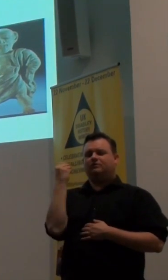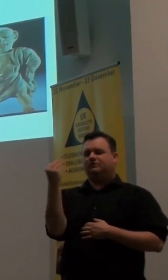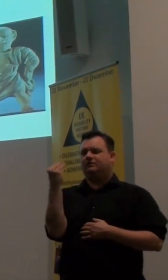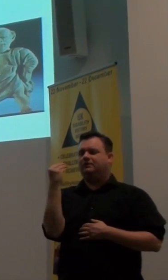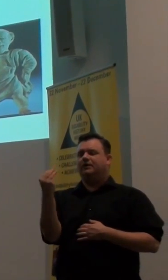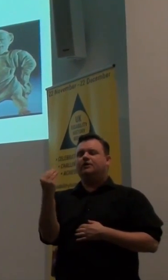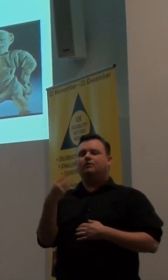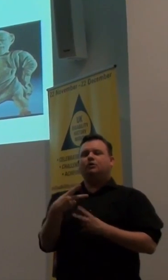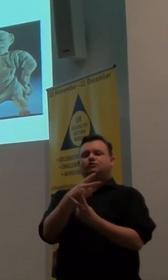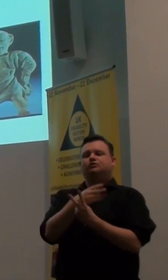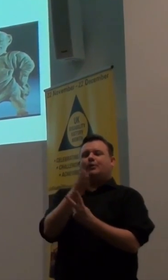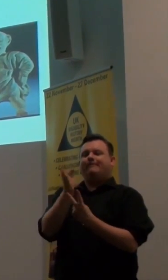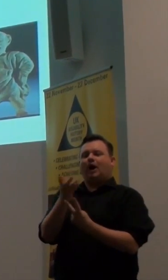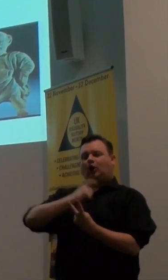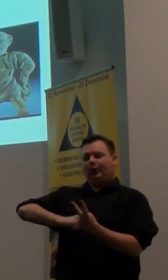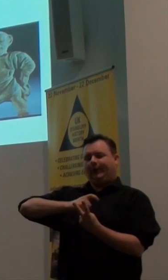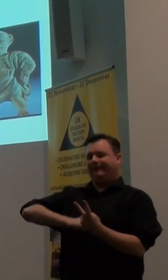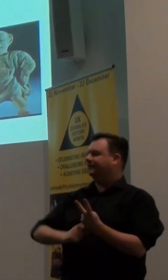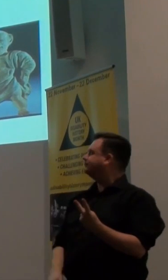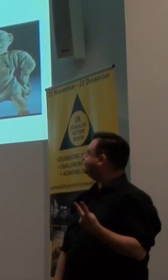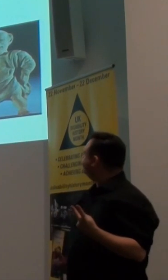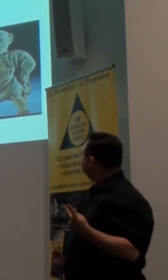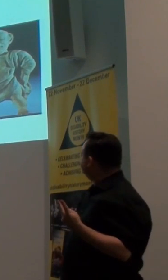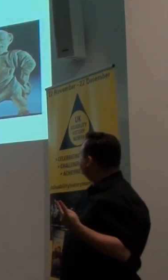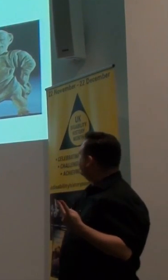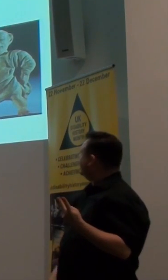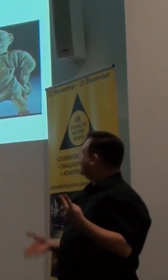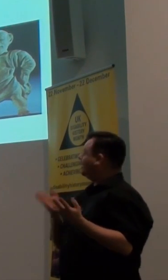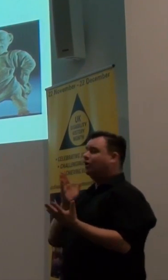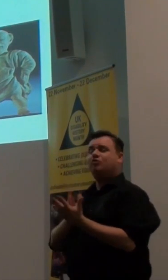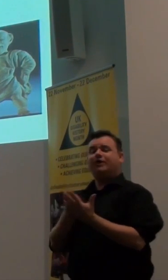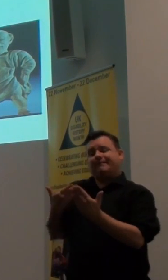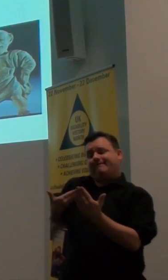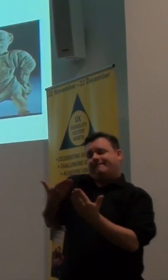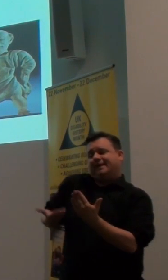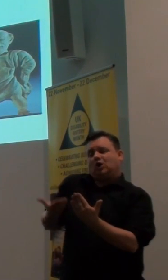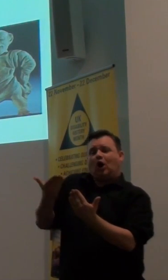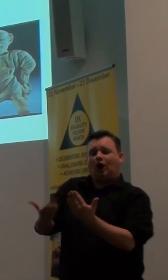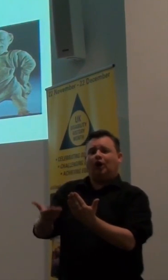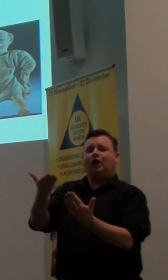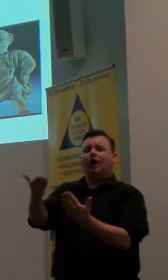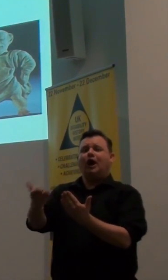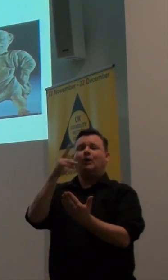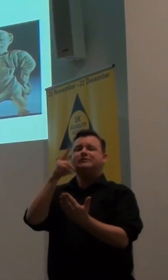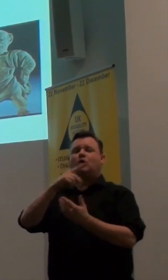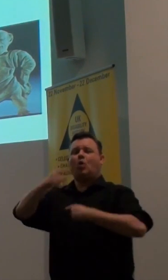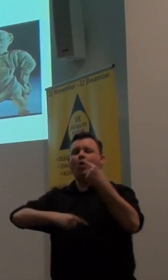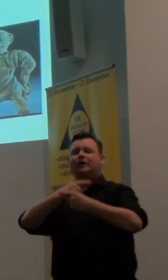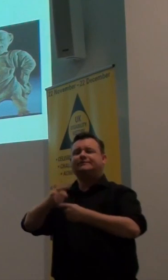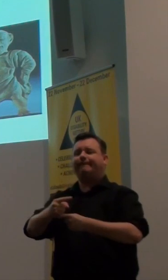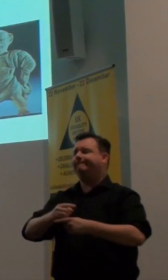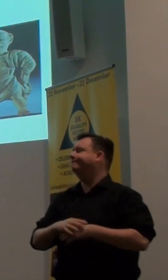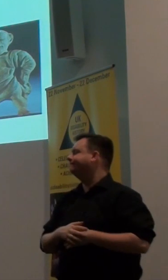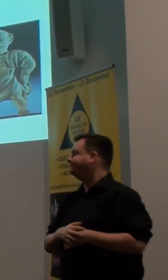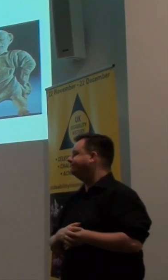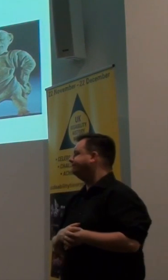parts of humanity. And this dichotomy has really come down to us through the ages. And we see it all the time in the way